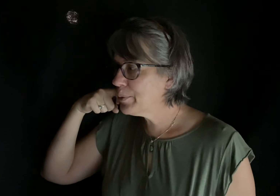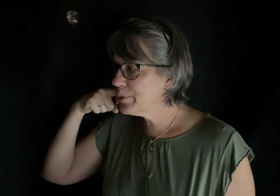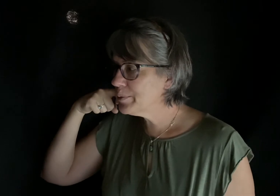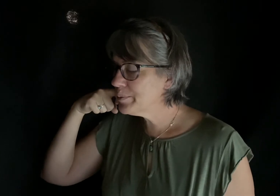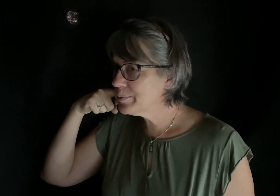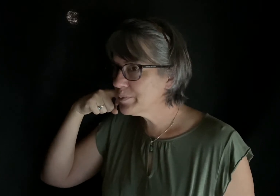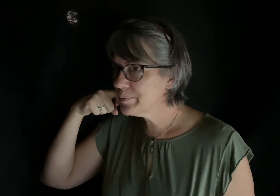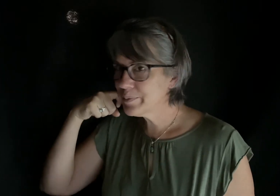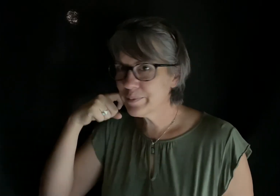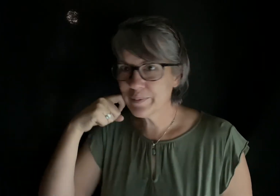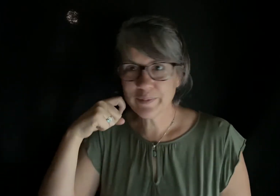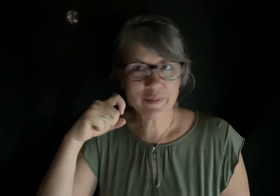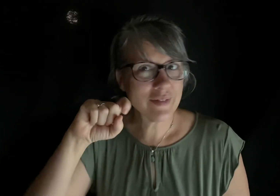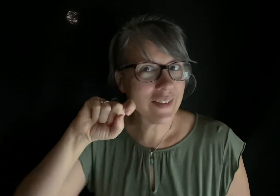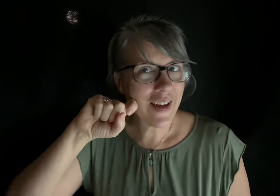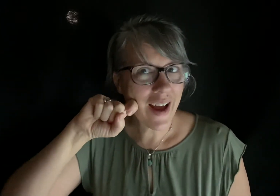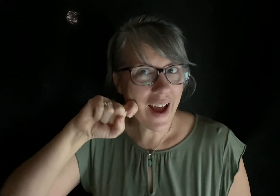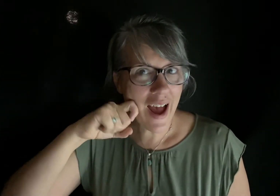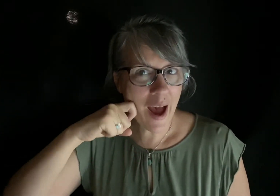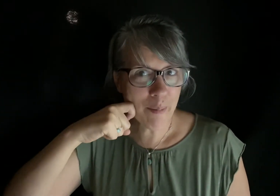apple.